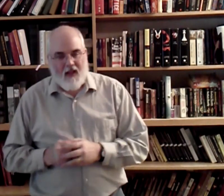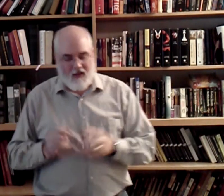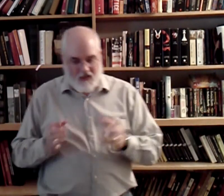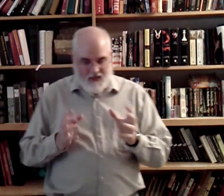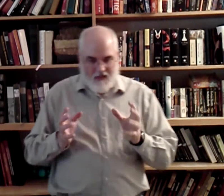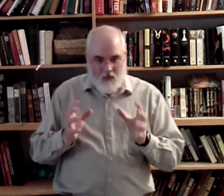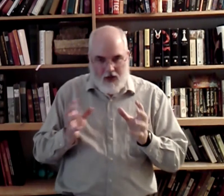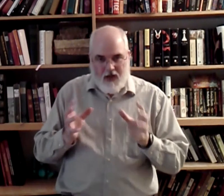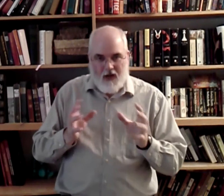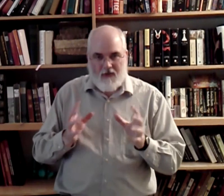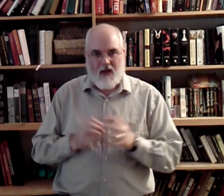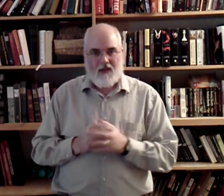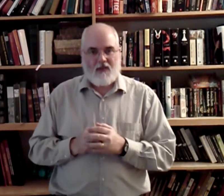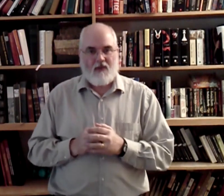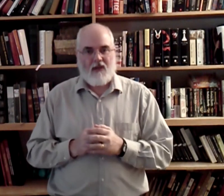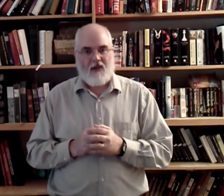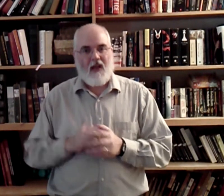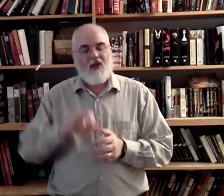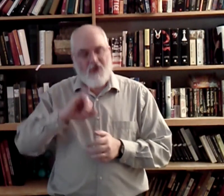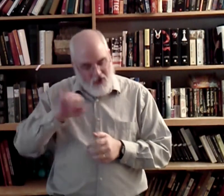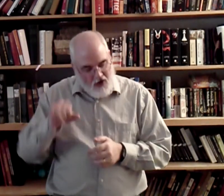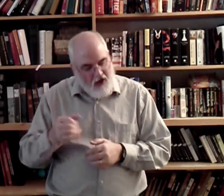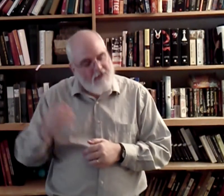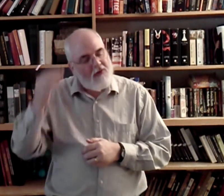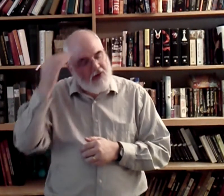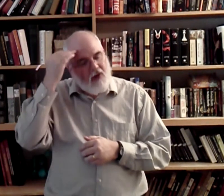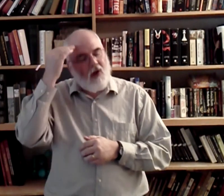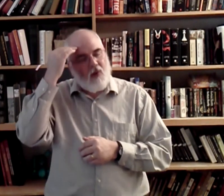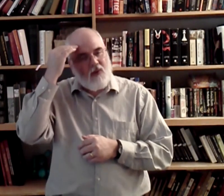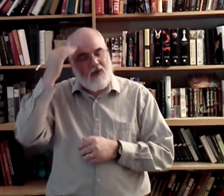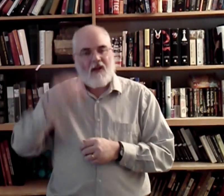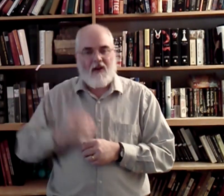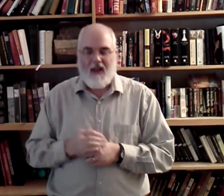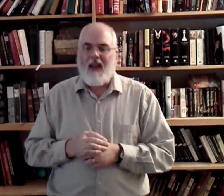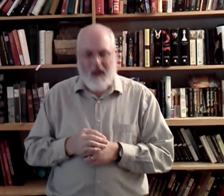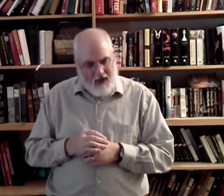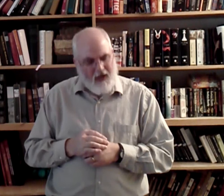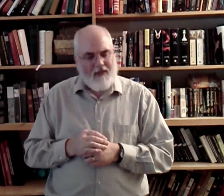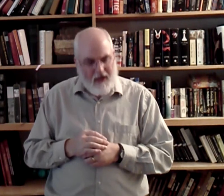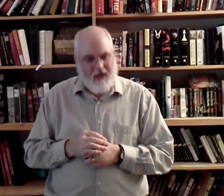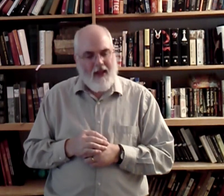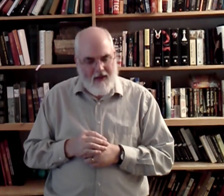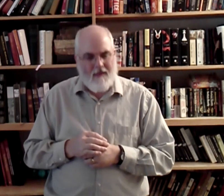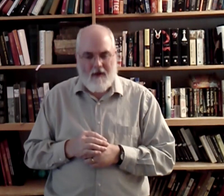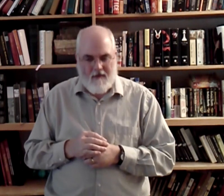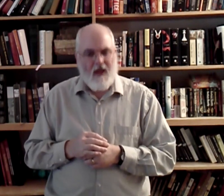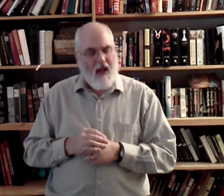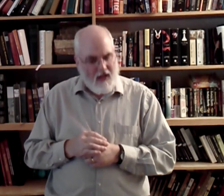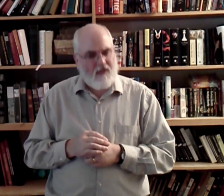Listen. Watch carefully on this one. Okay? Just. To know. Alright? I gotta get that head in there. It's.